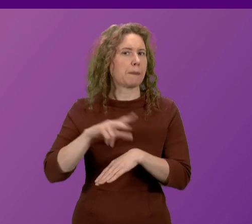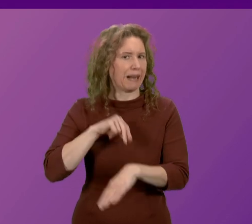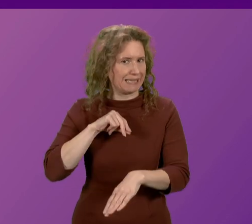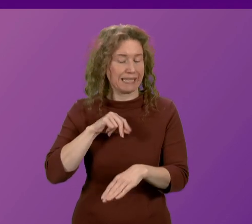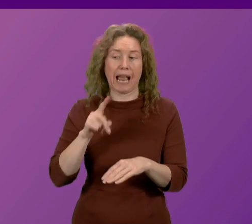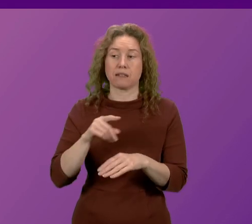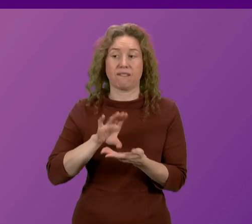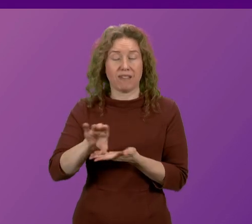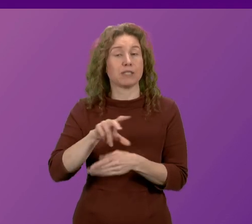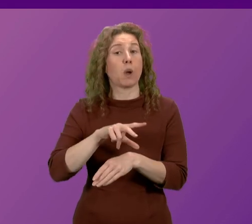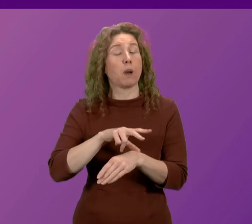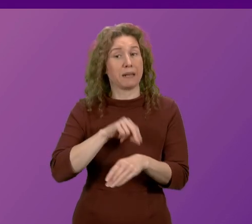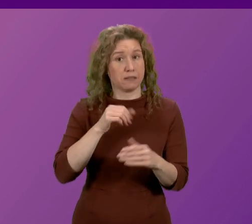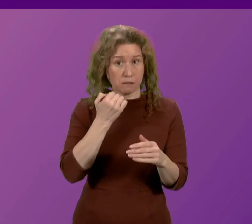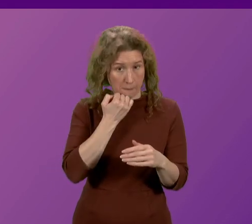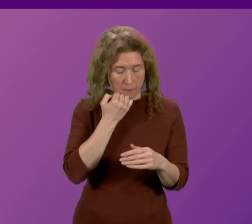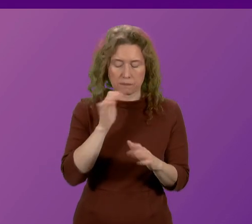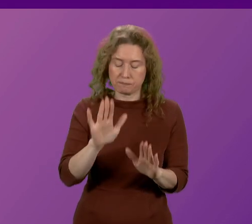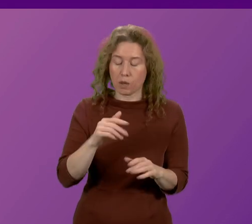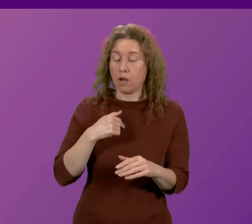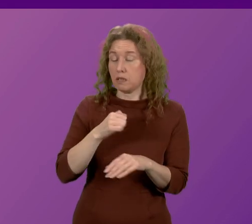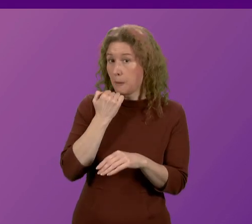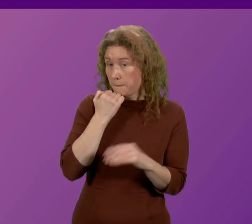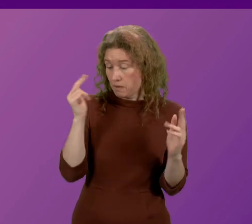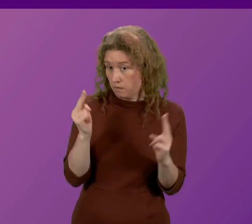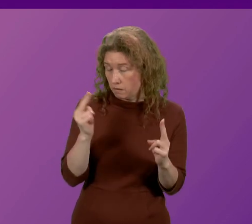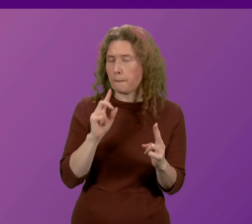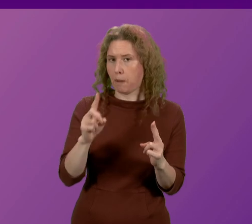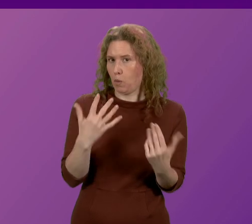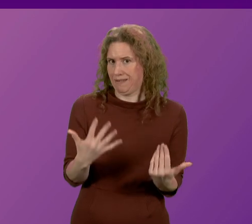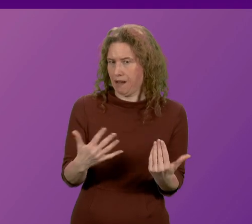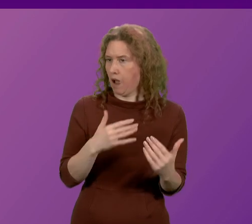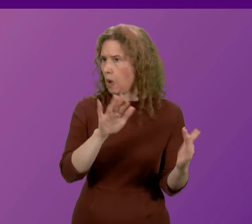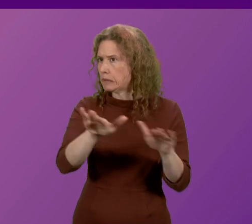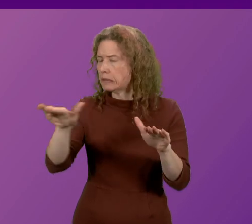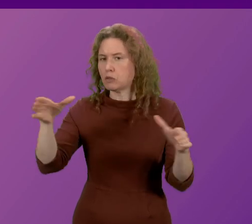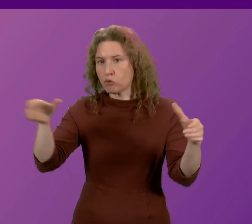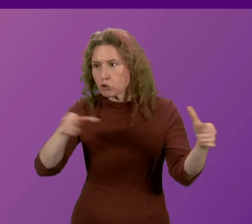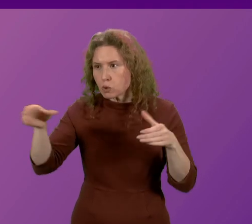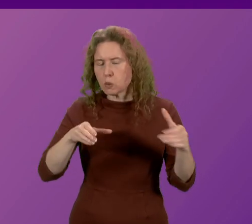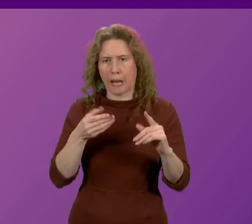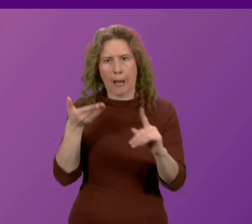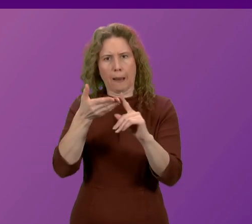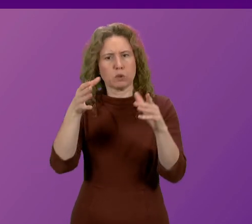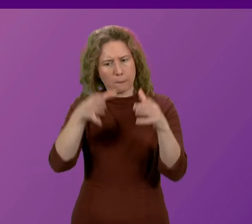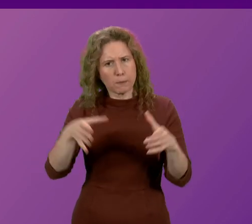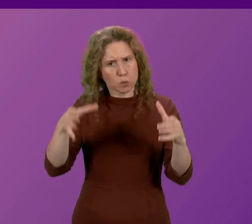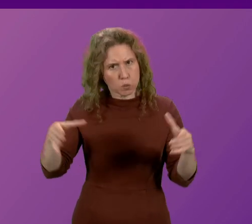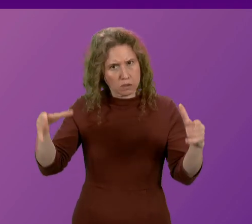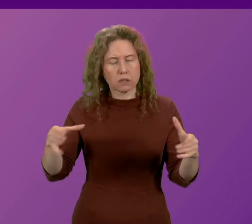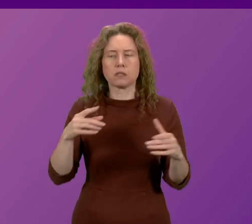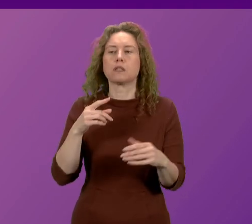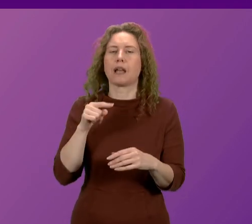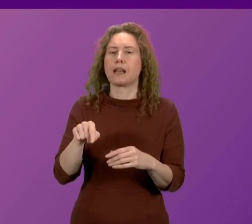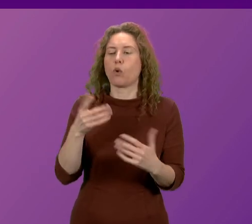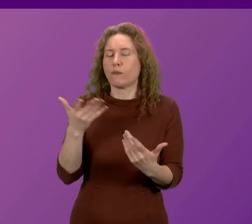police numbers. There is recruitment underway just now which is designed to boost police numbers and of course